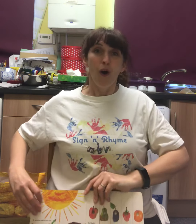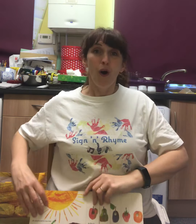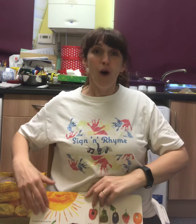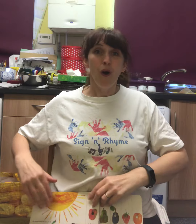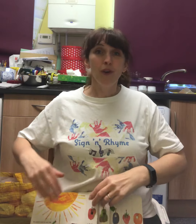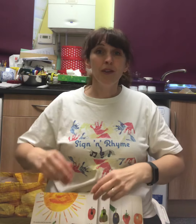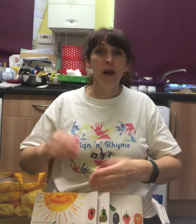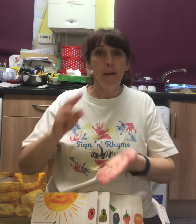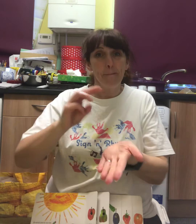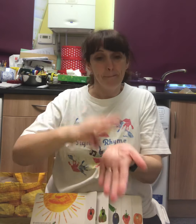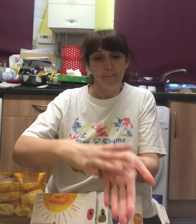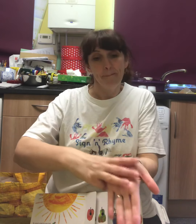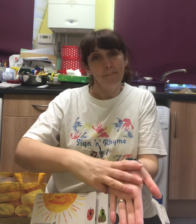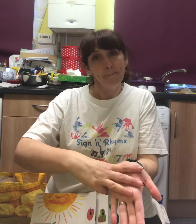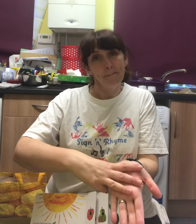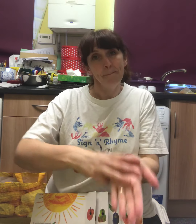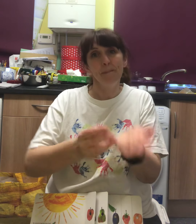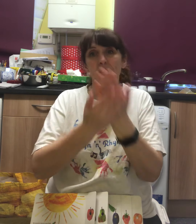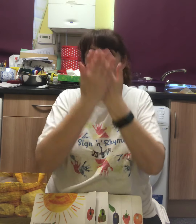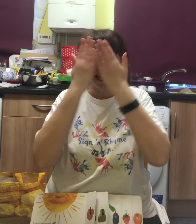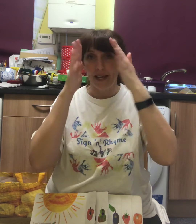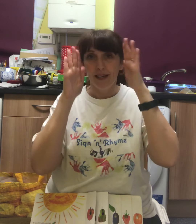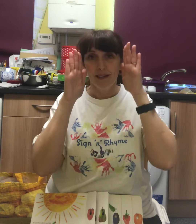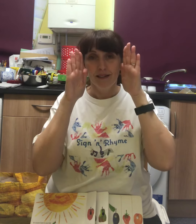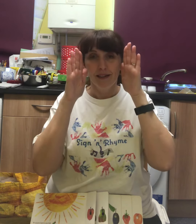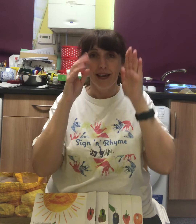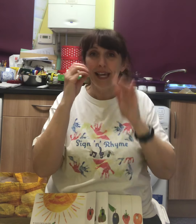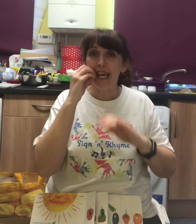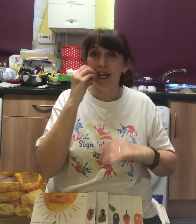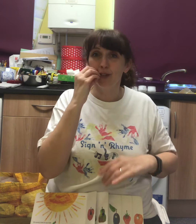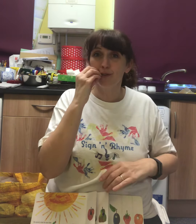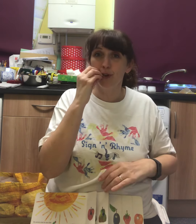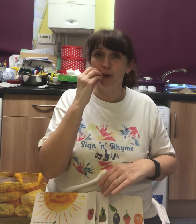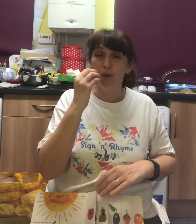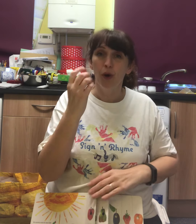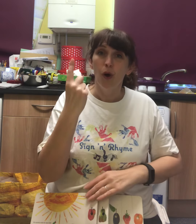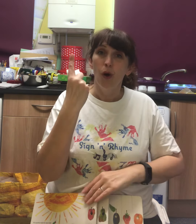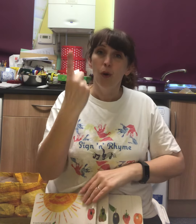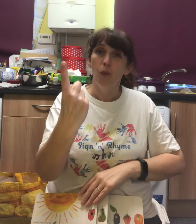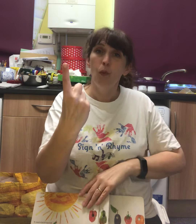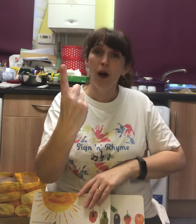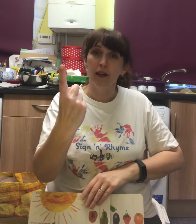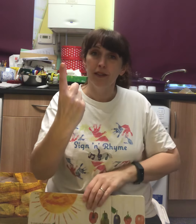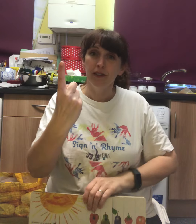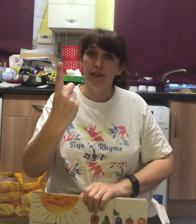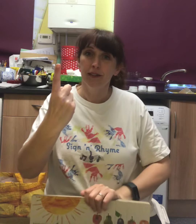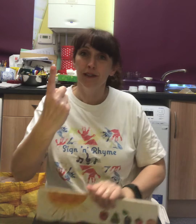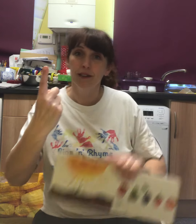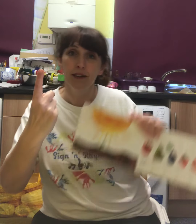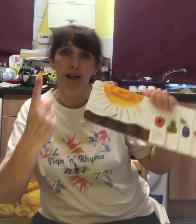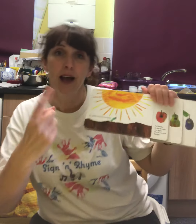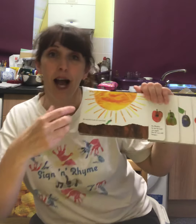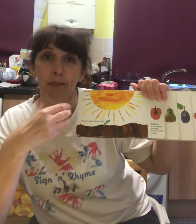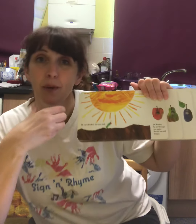On Monday, he ate through one apple.